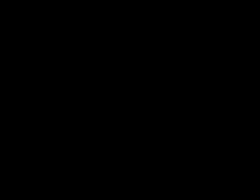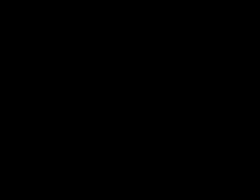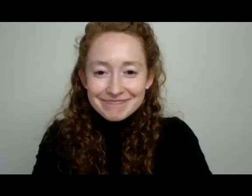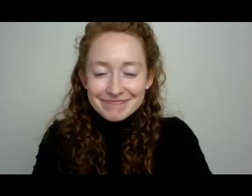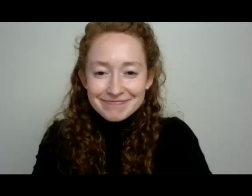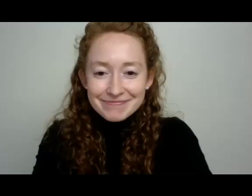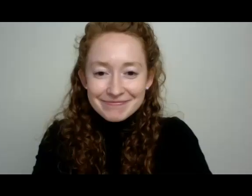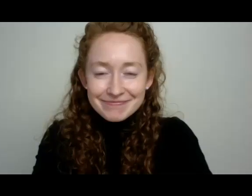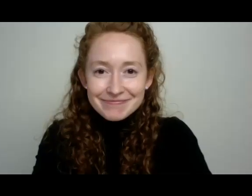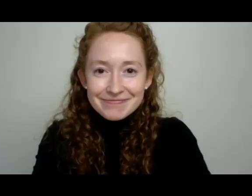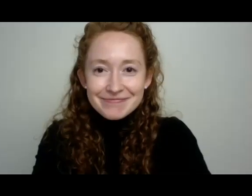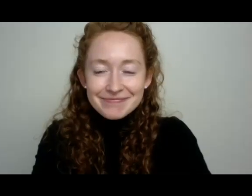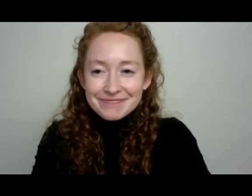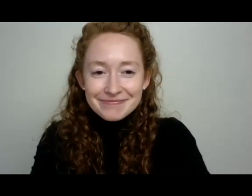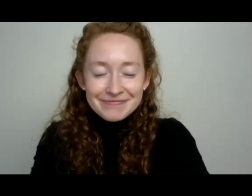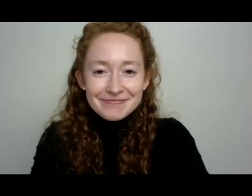Welcome!